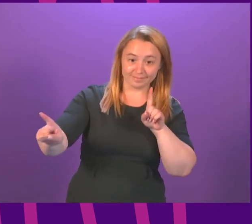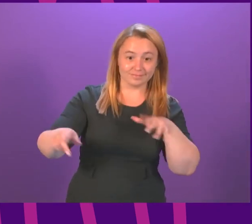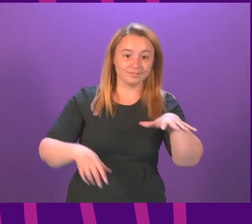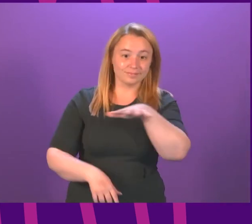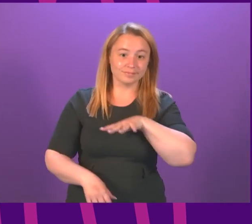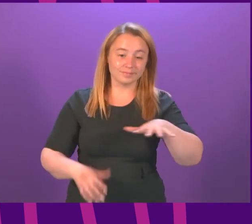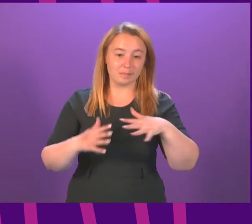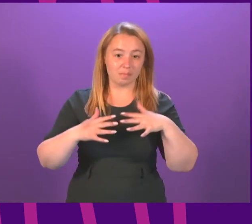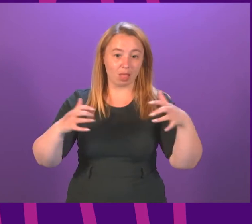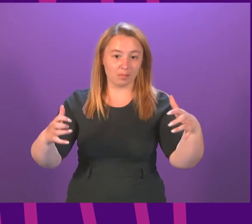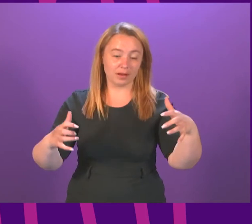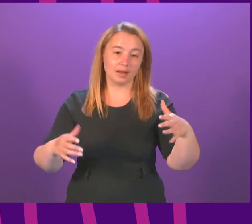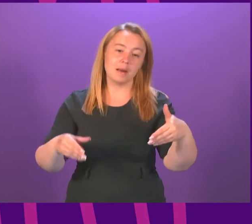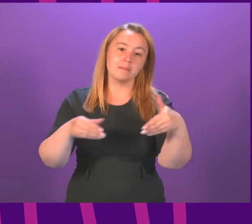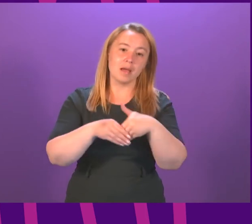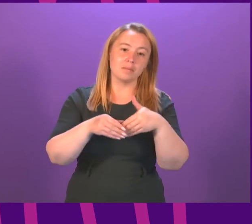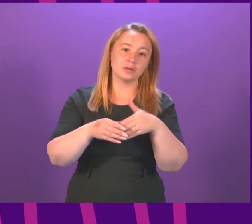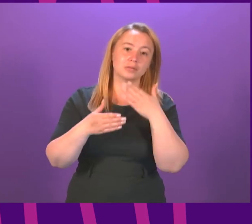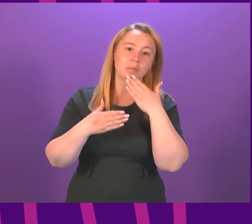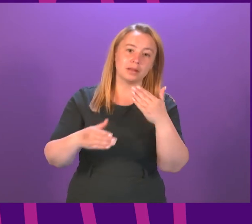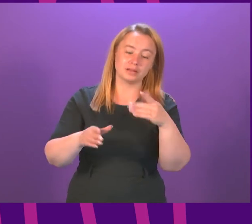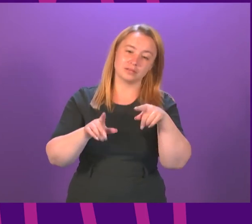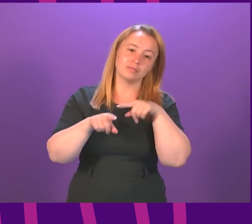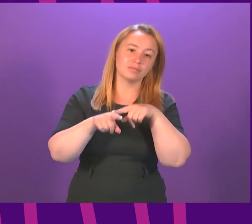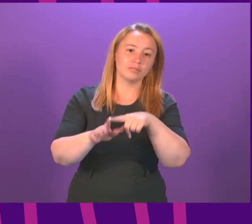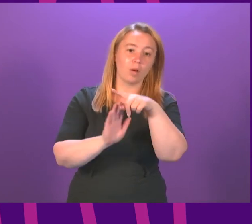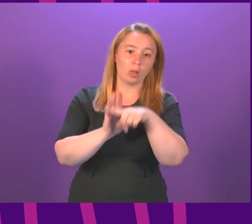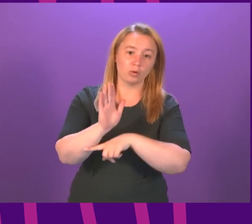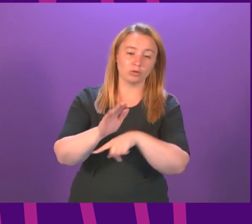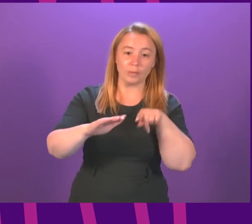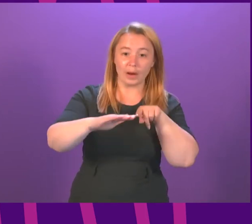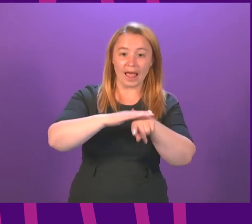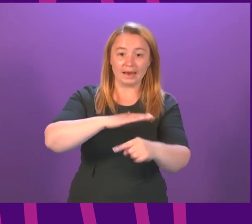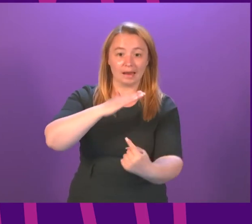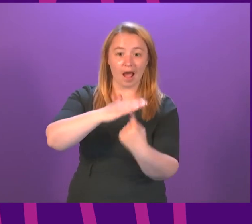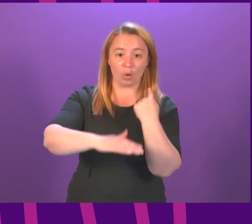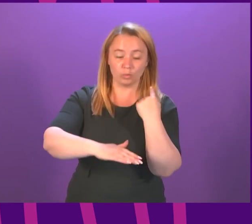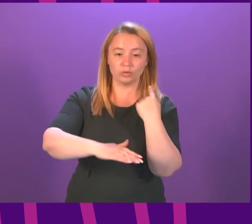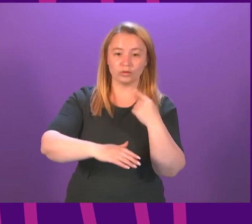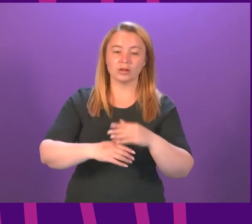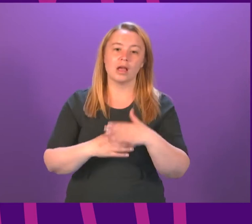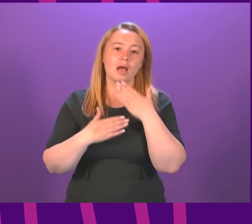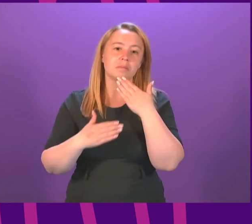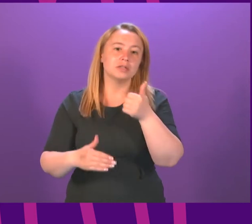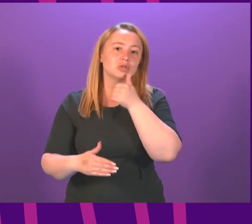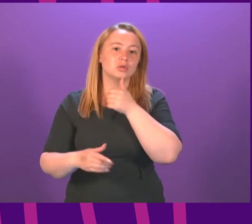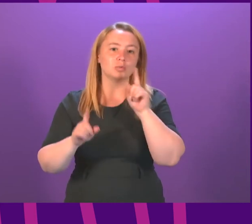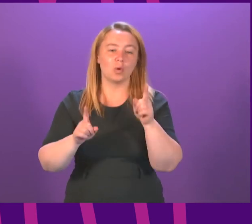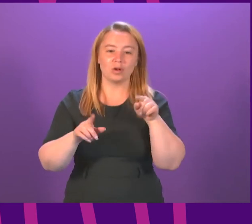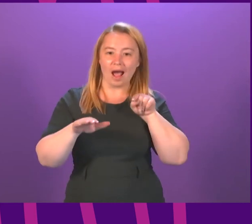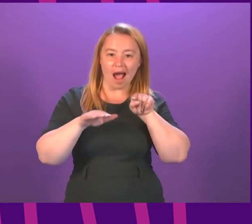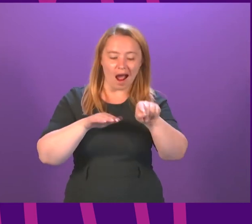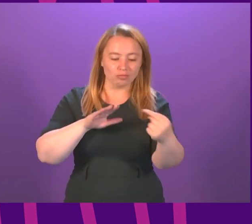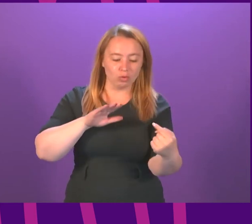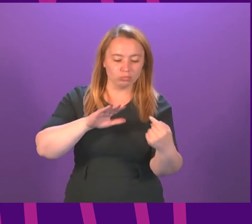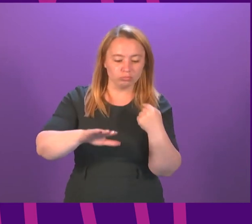and I ask that members take care to observe these measures, including when entering and exiting the Chamber. And please only use the aisles and walkways